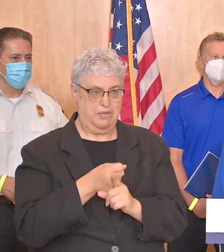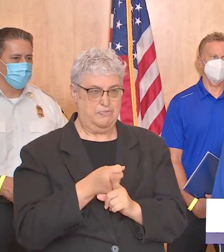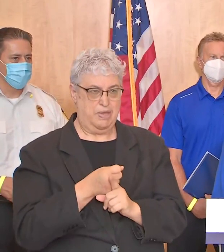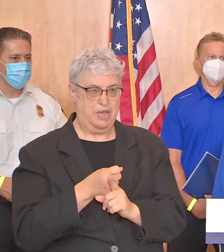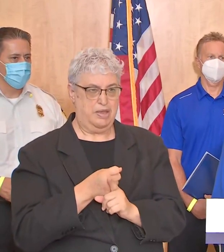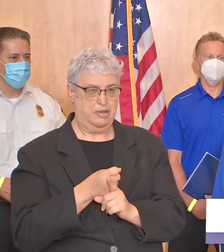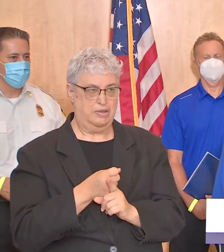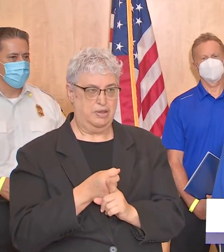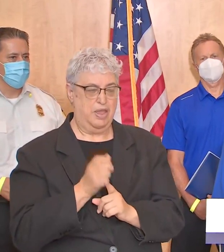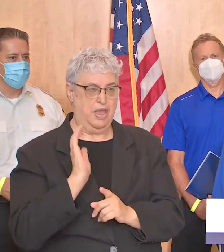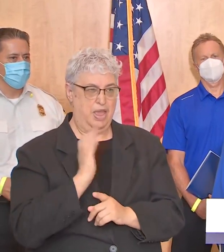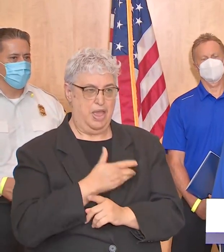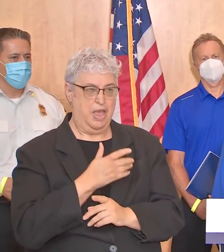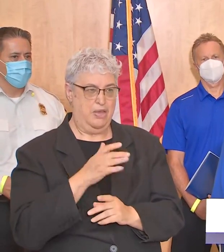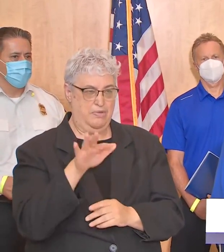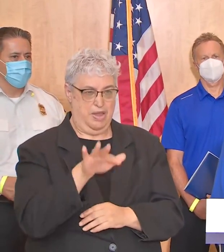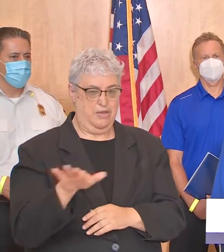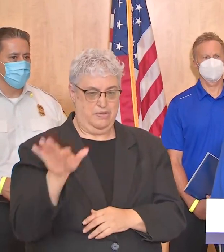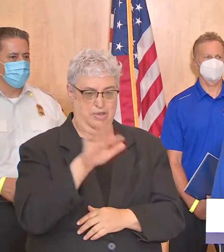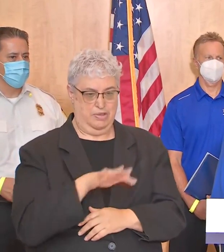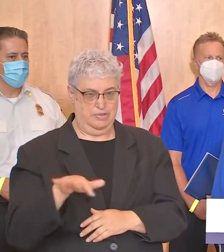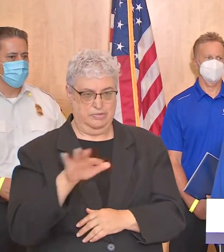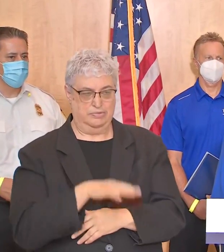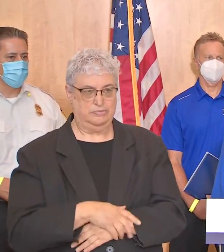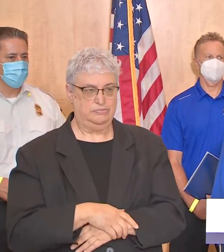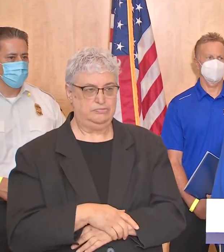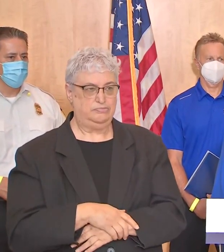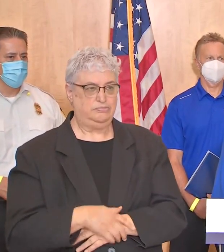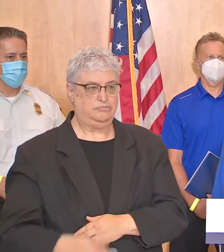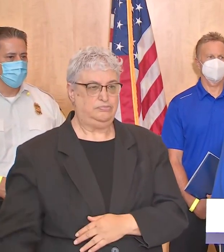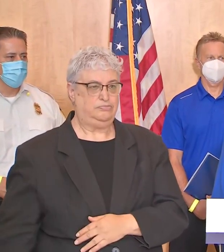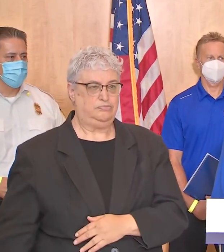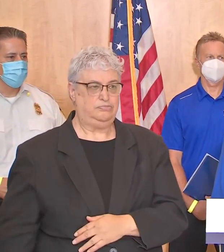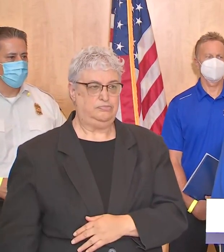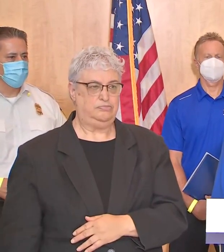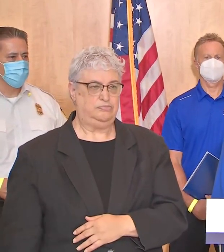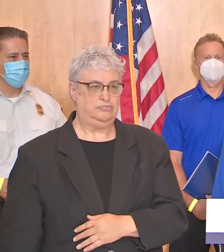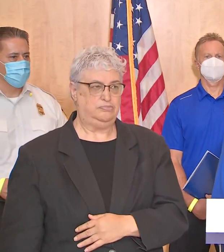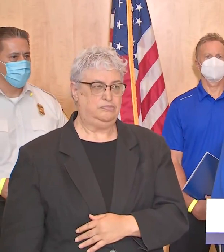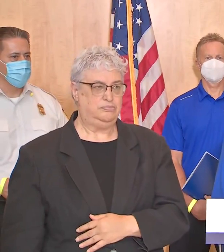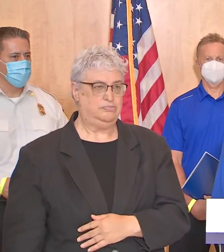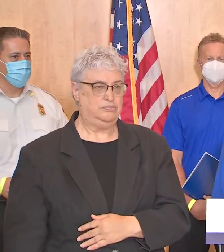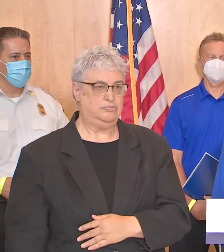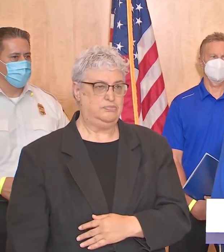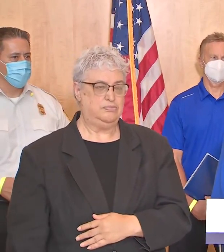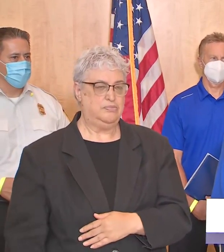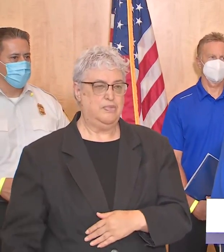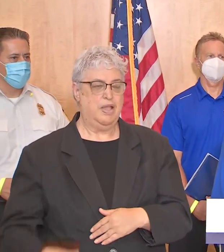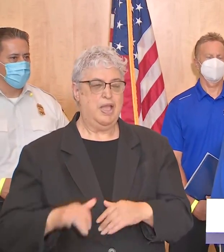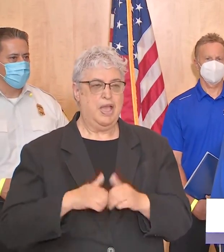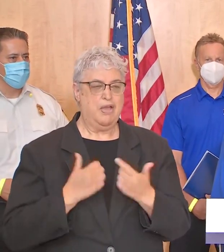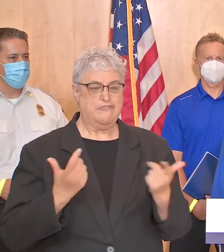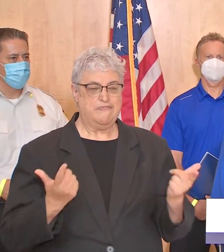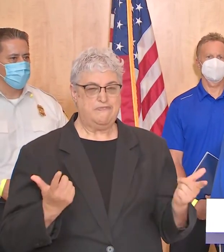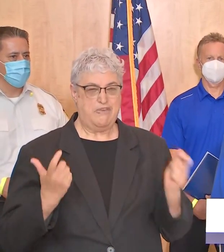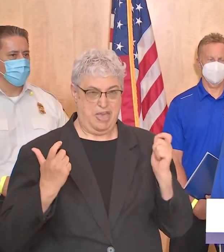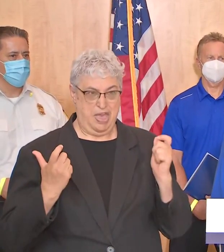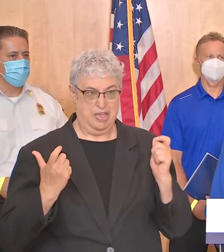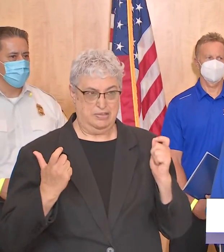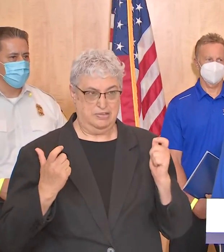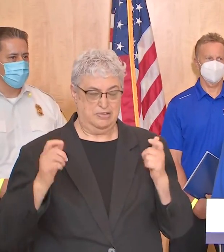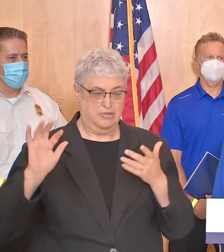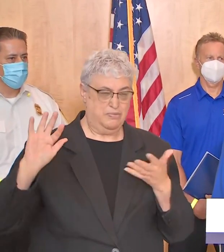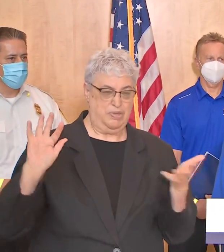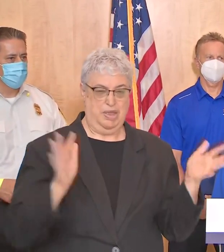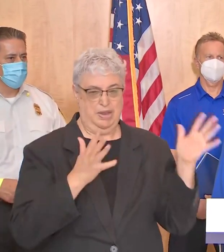on on our area it will have an impact for example on um the velocity of the wind and right